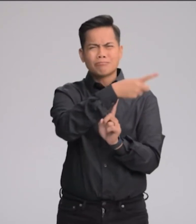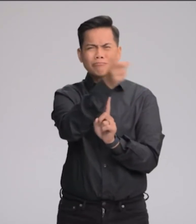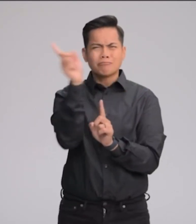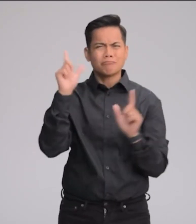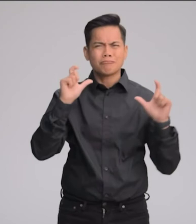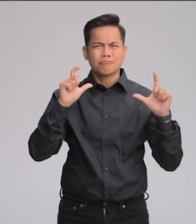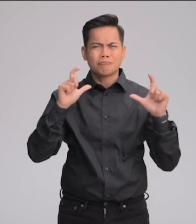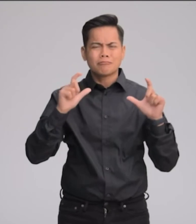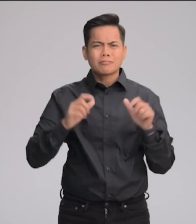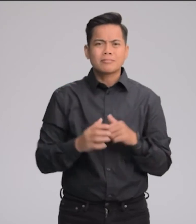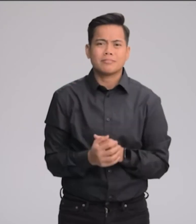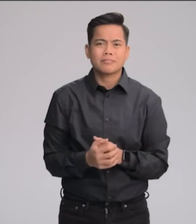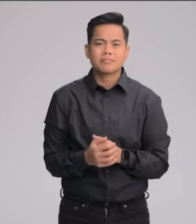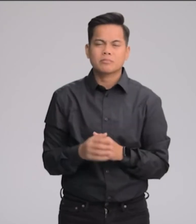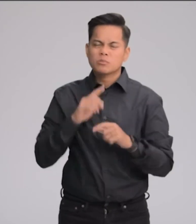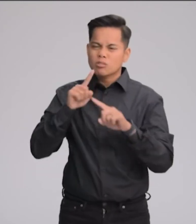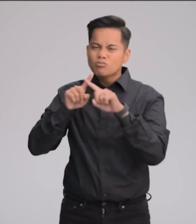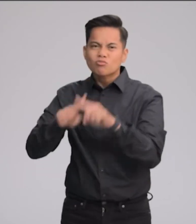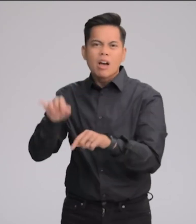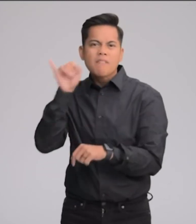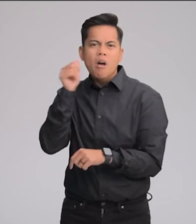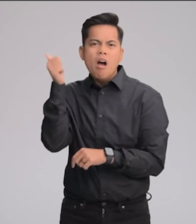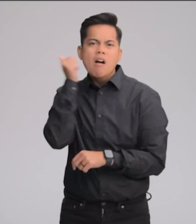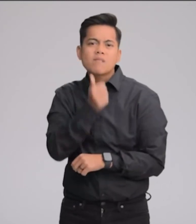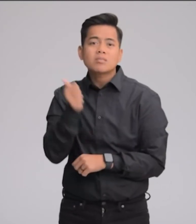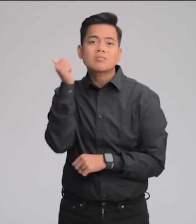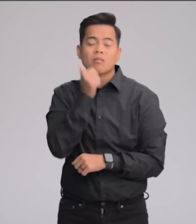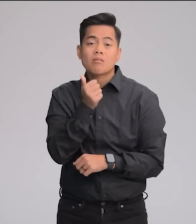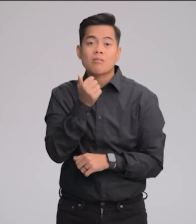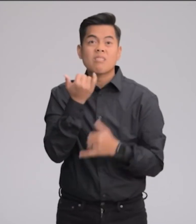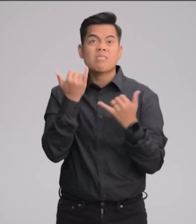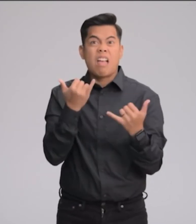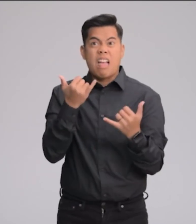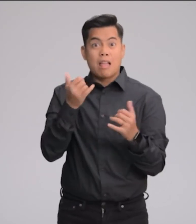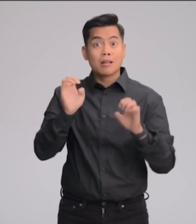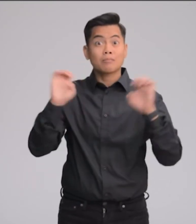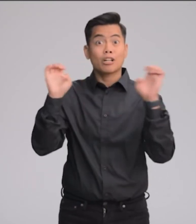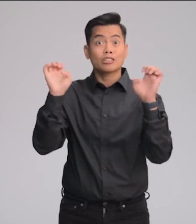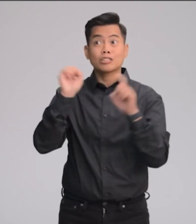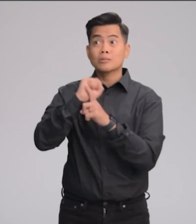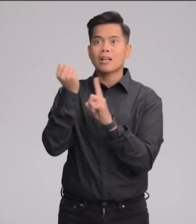on your iPhone every day, and now it can even help in emergency situations.